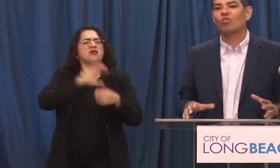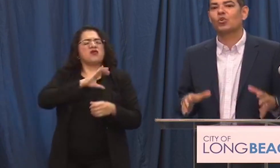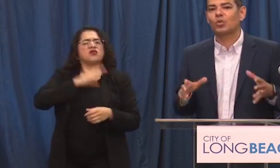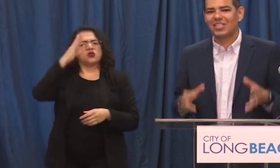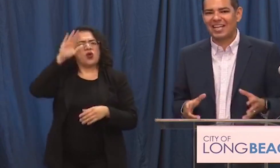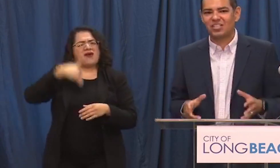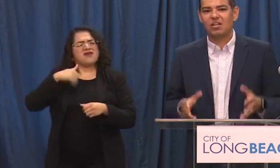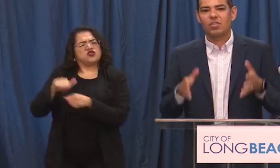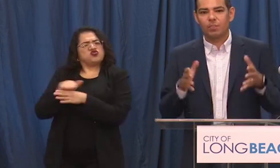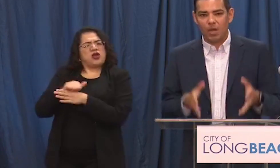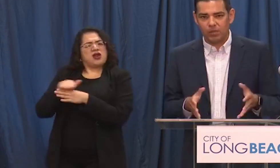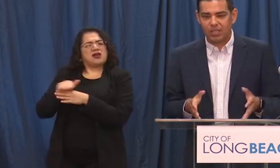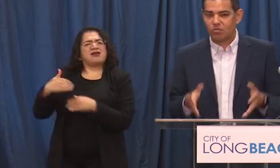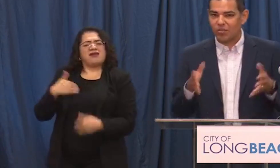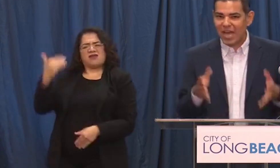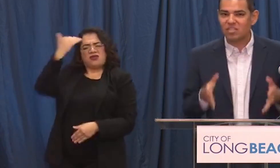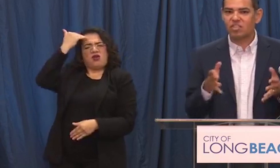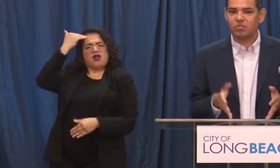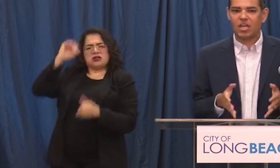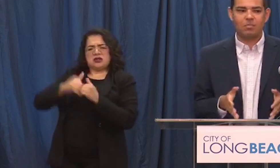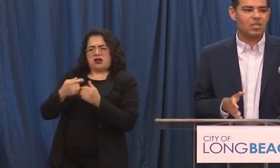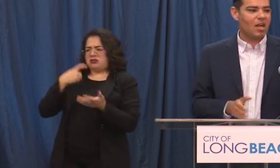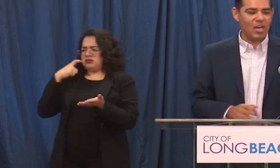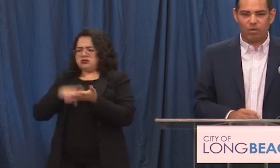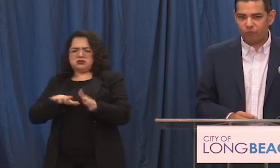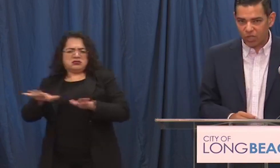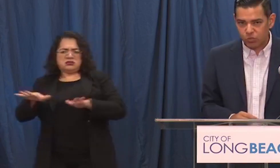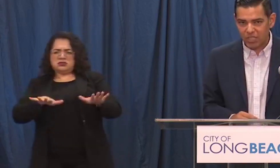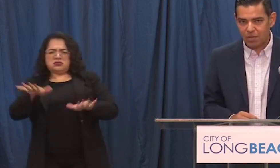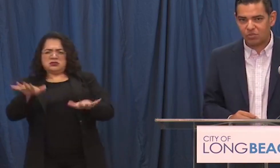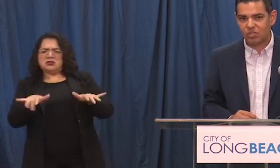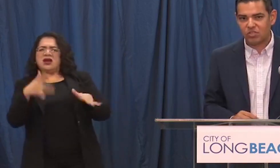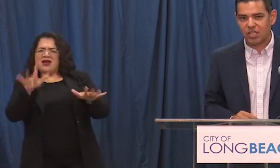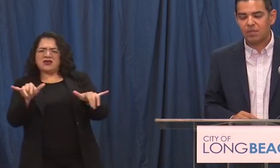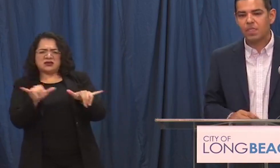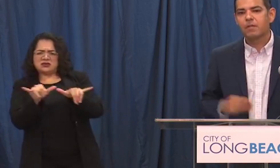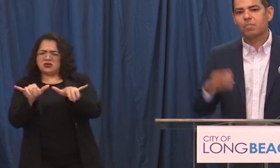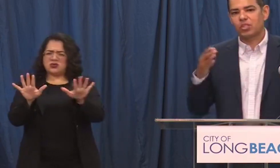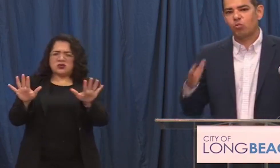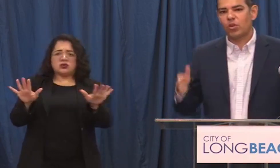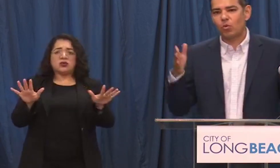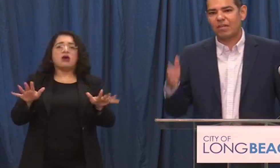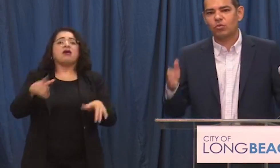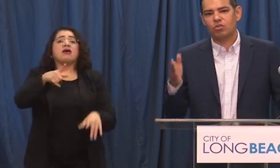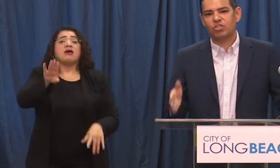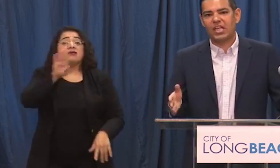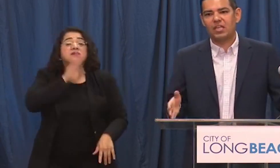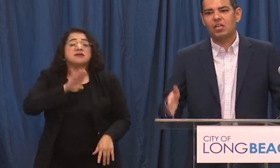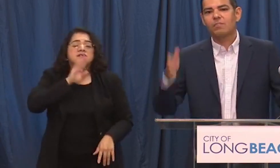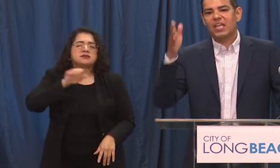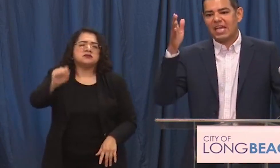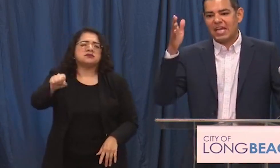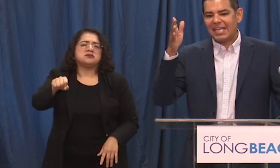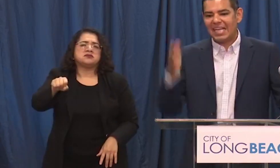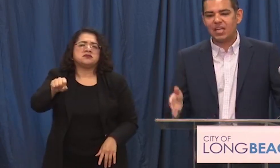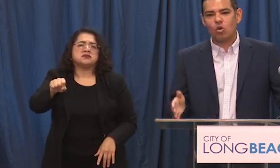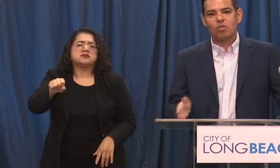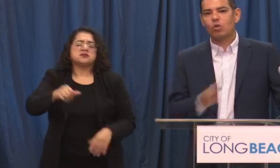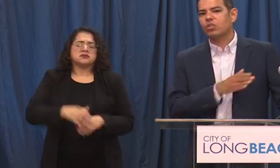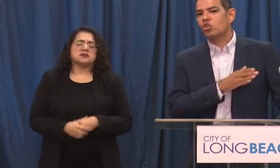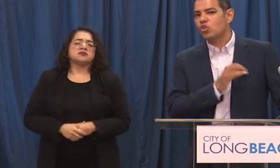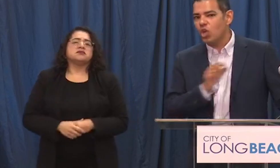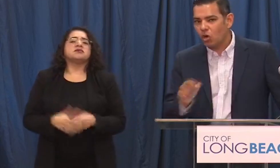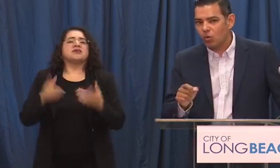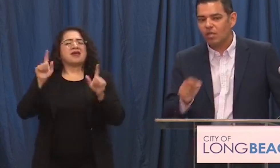and also protect the public and so that is sometimes i know a frustrating image to see but it's one that we have to understand and and again